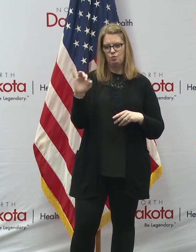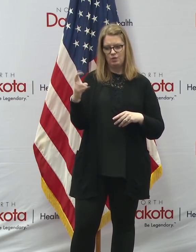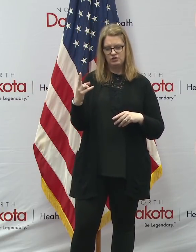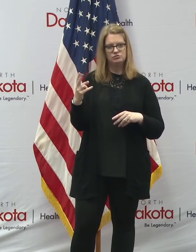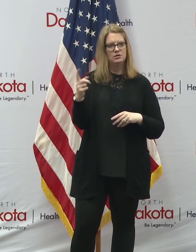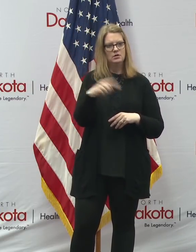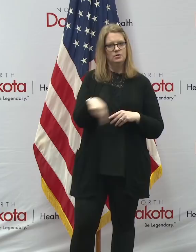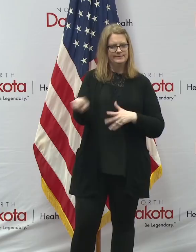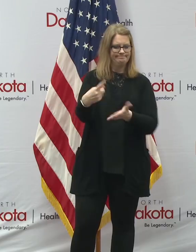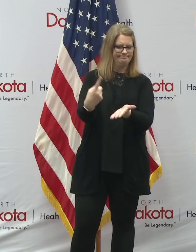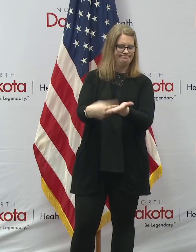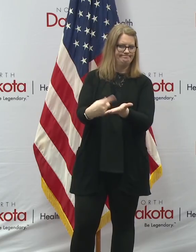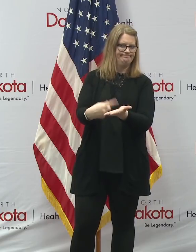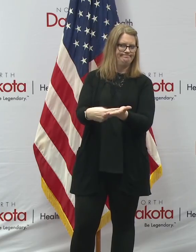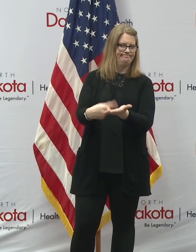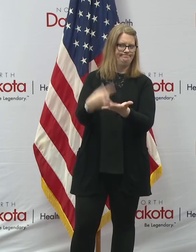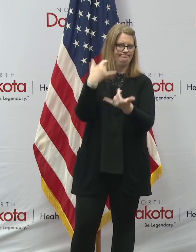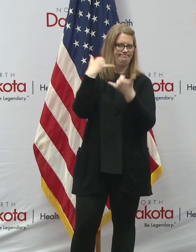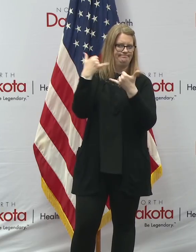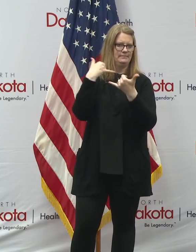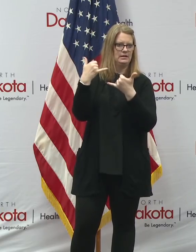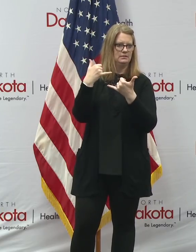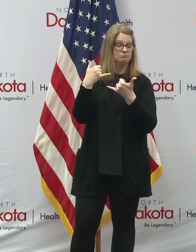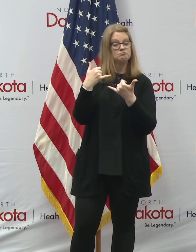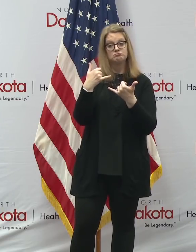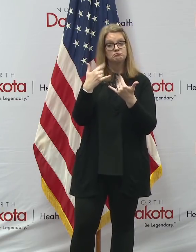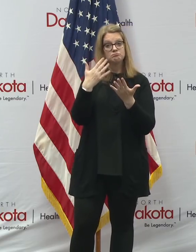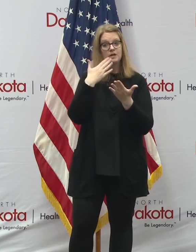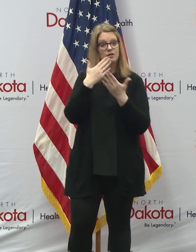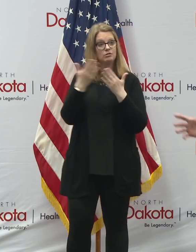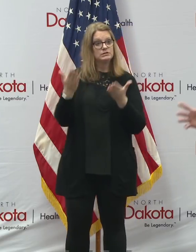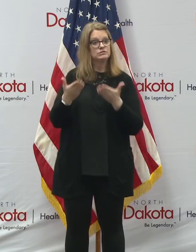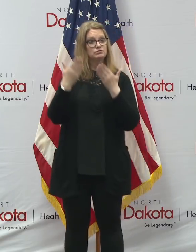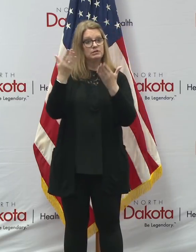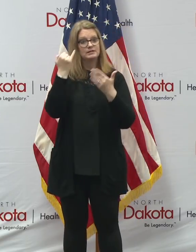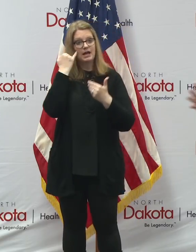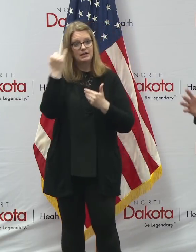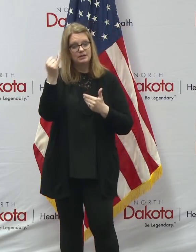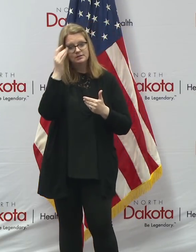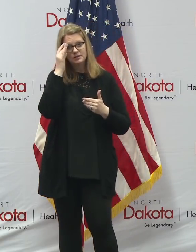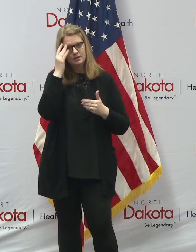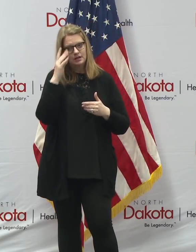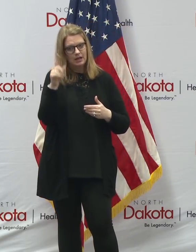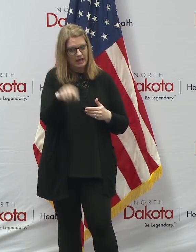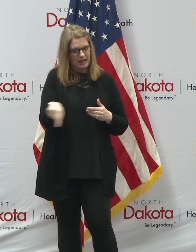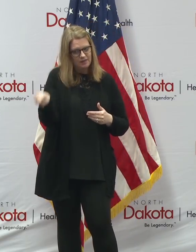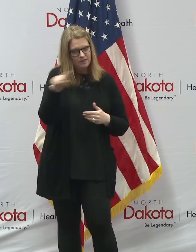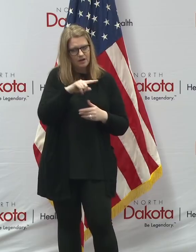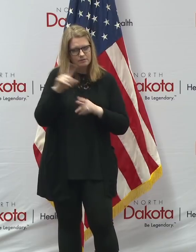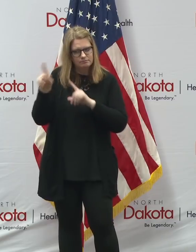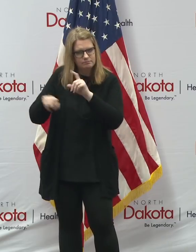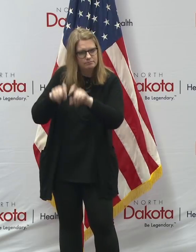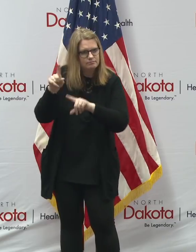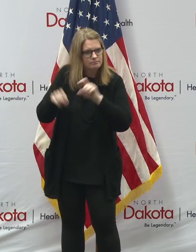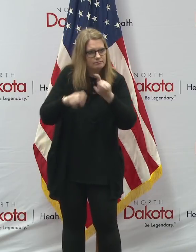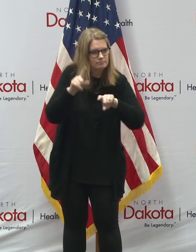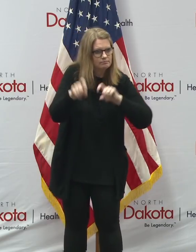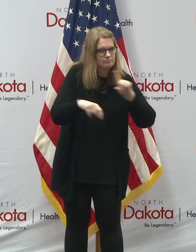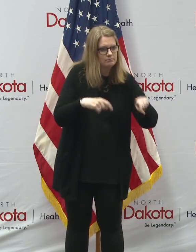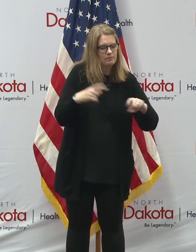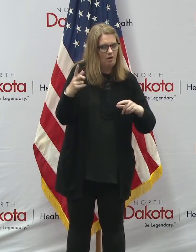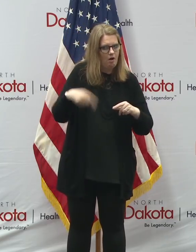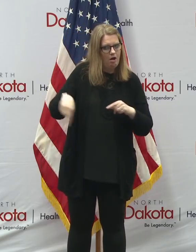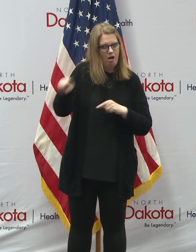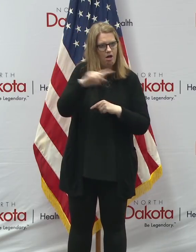And we always get good suggestions and ideas, and they're constantly pulling information from their caucuses. So we